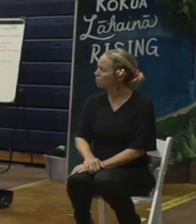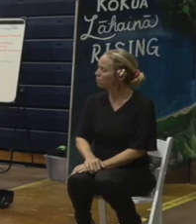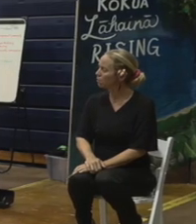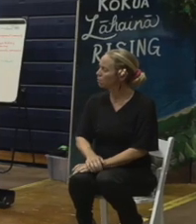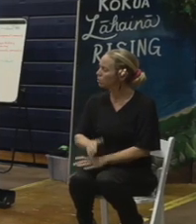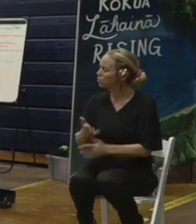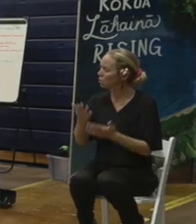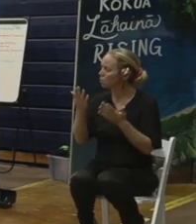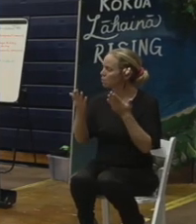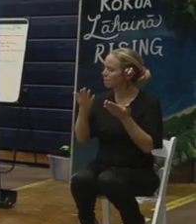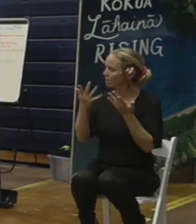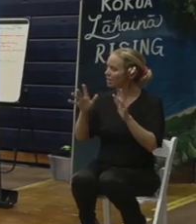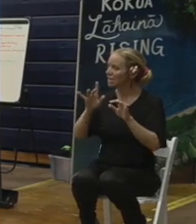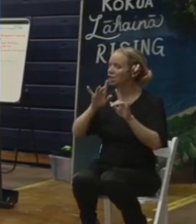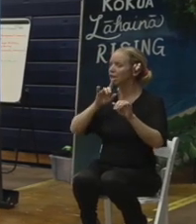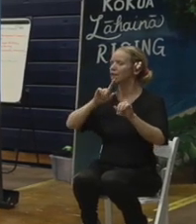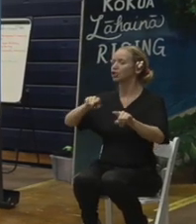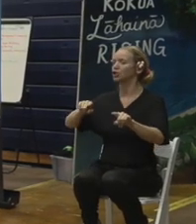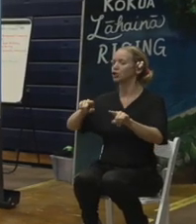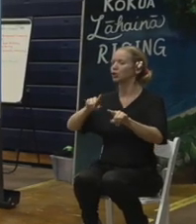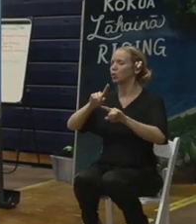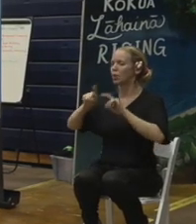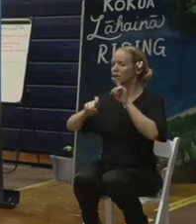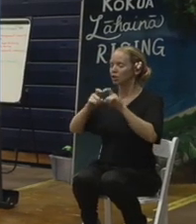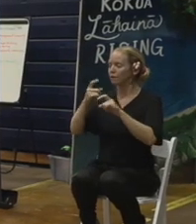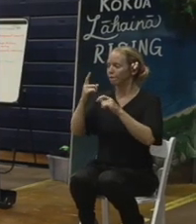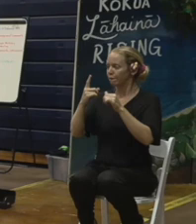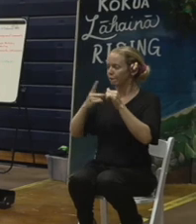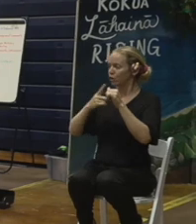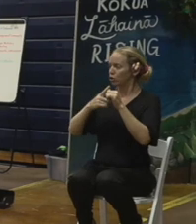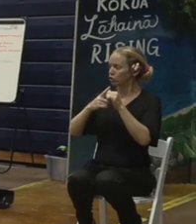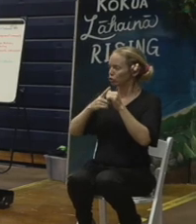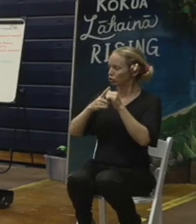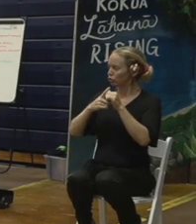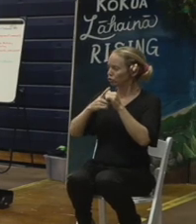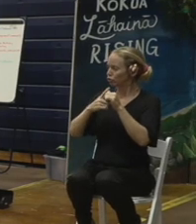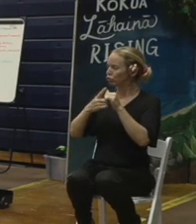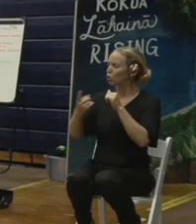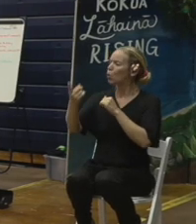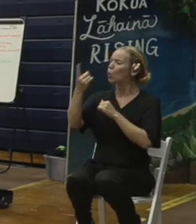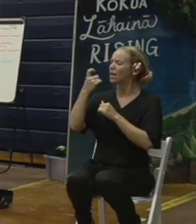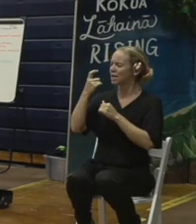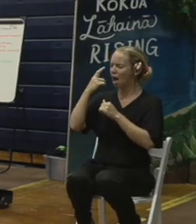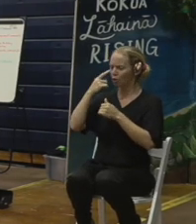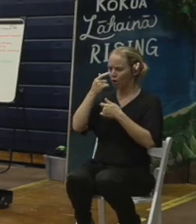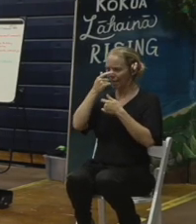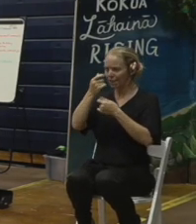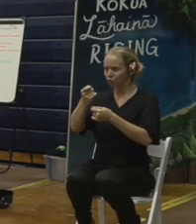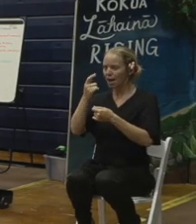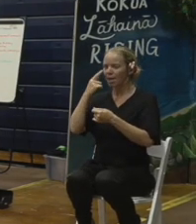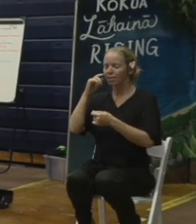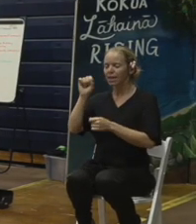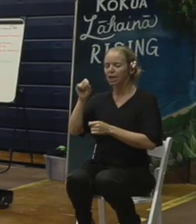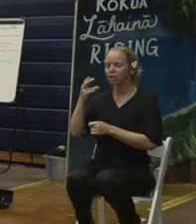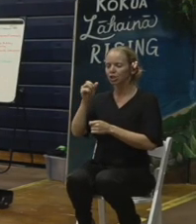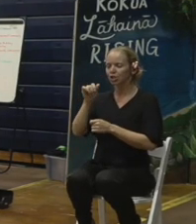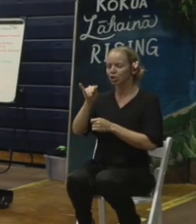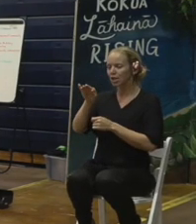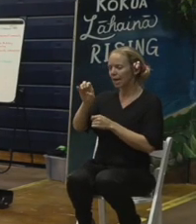So the first question, I found it very interesting. I think, Shane, you might be able to answer this one. It is...